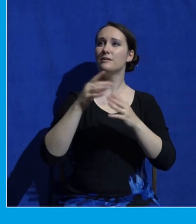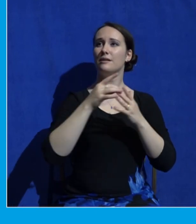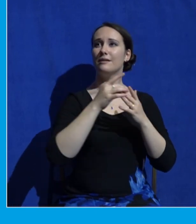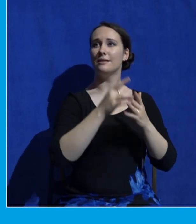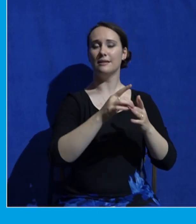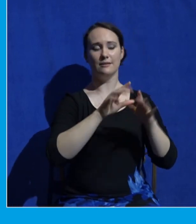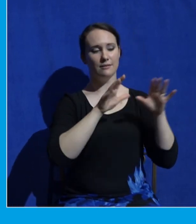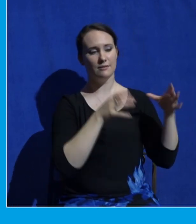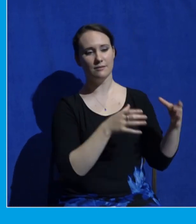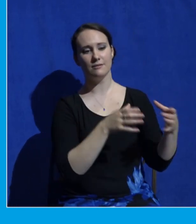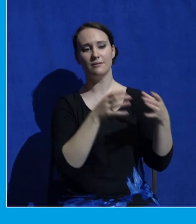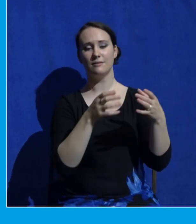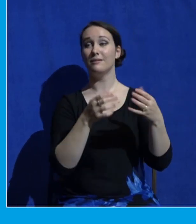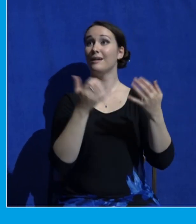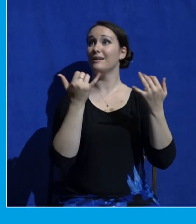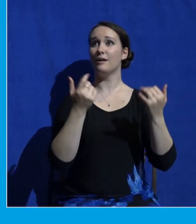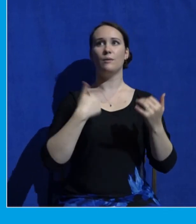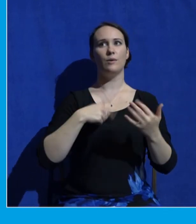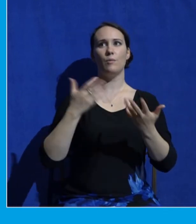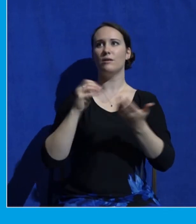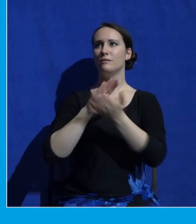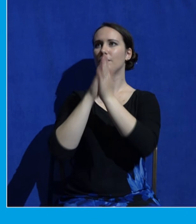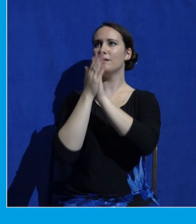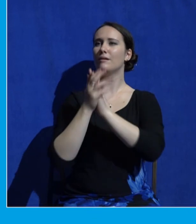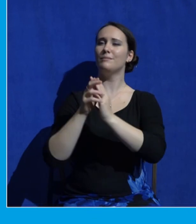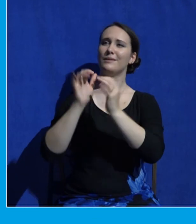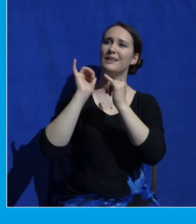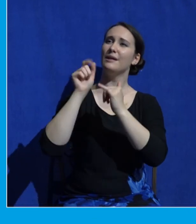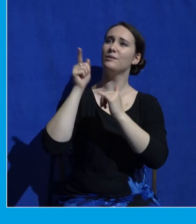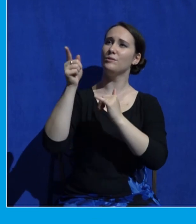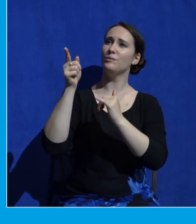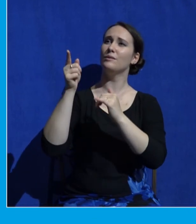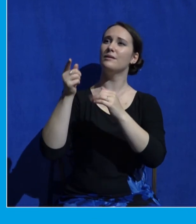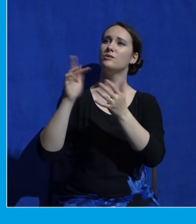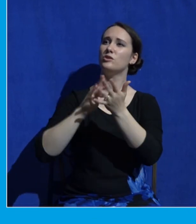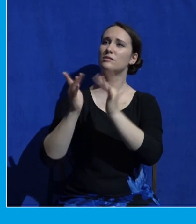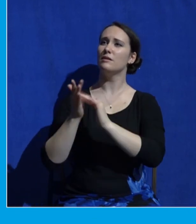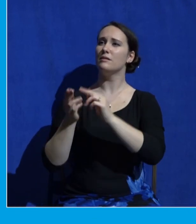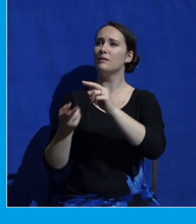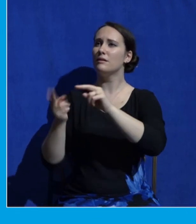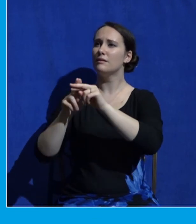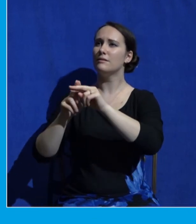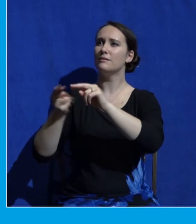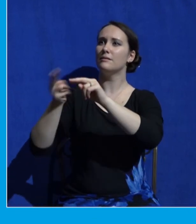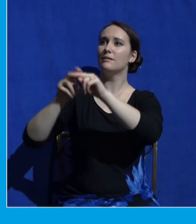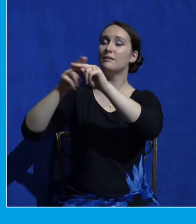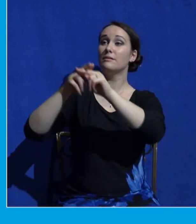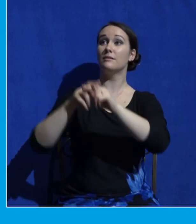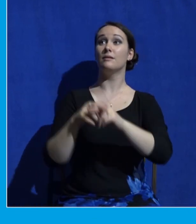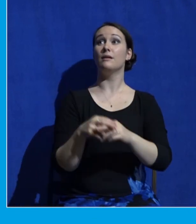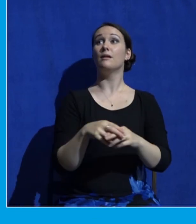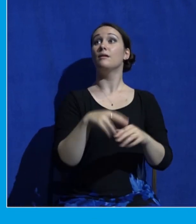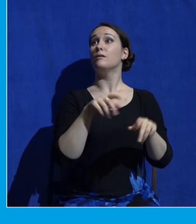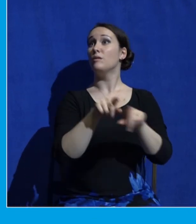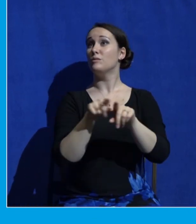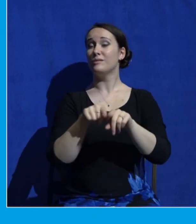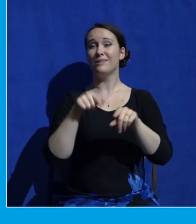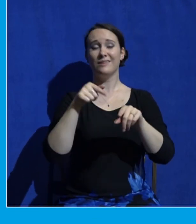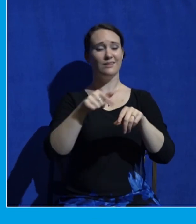more like you Jesus we want to make you known in this city we want to make you known to the ends of the earth that